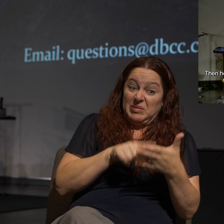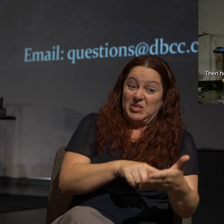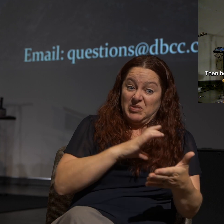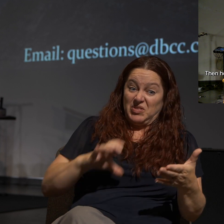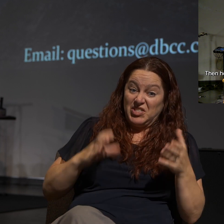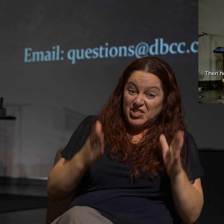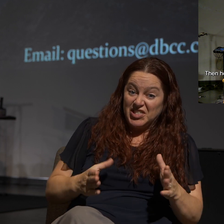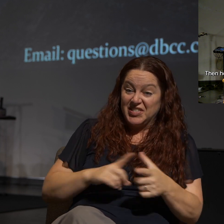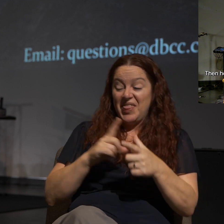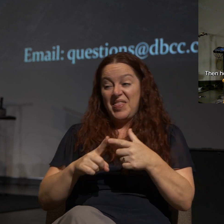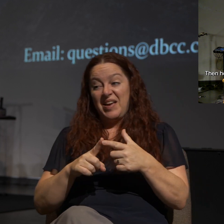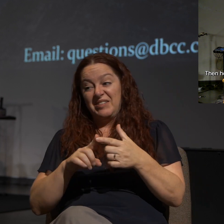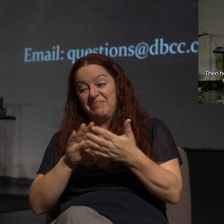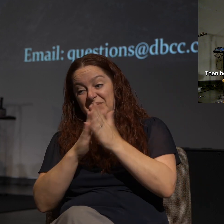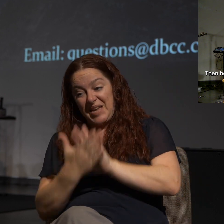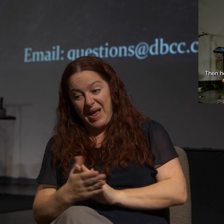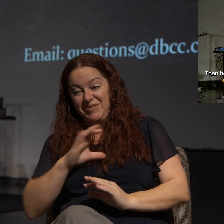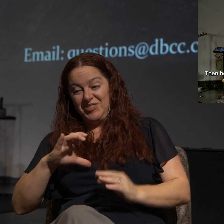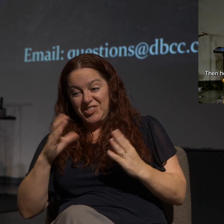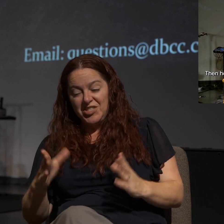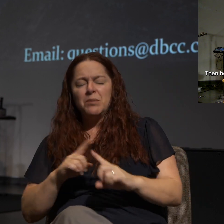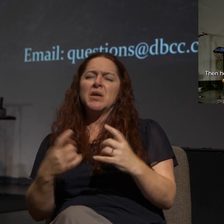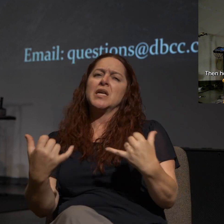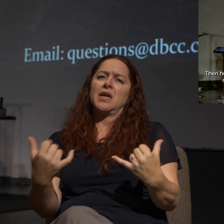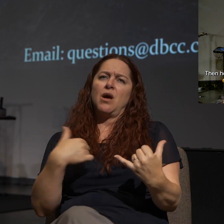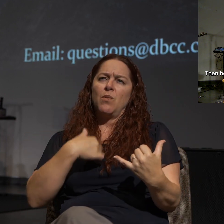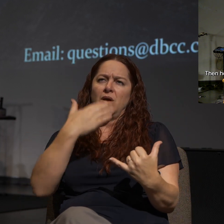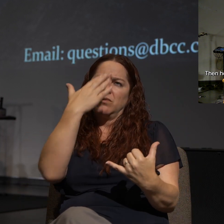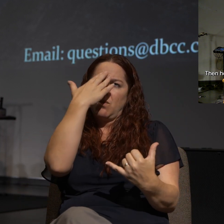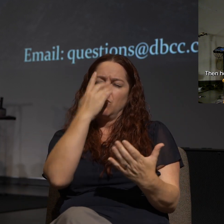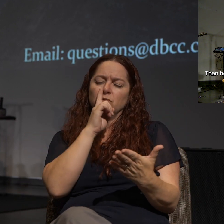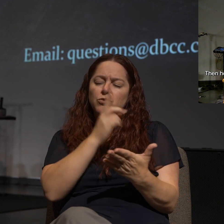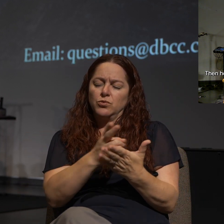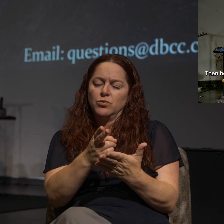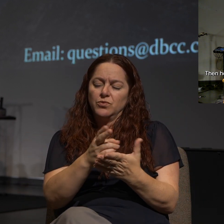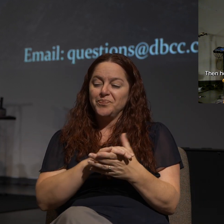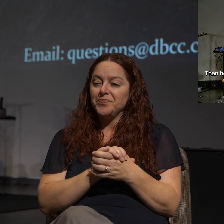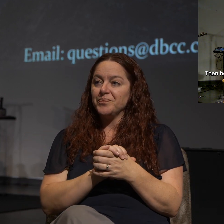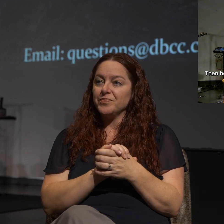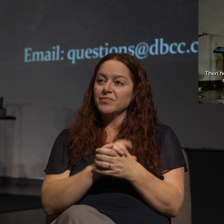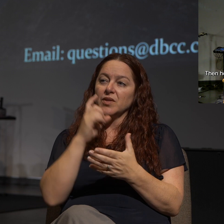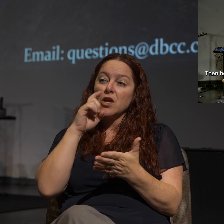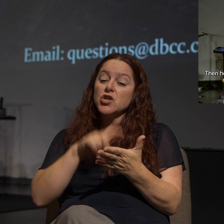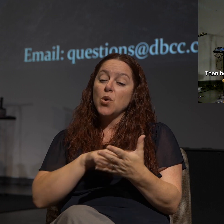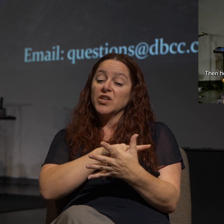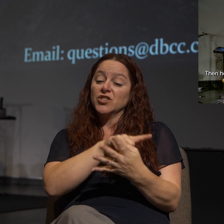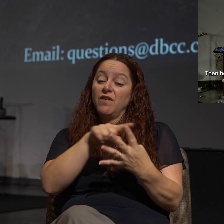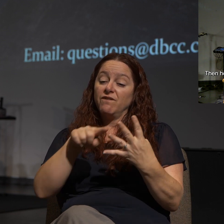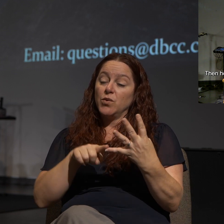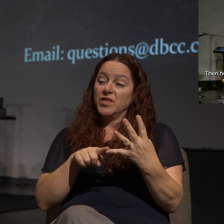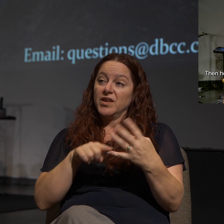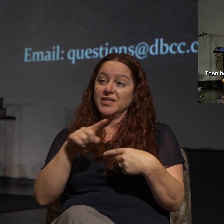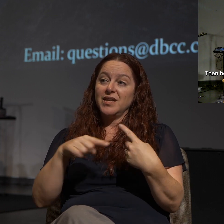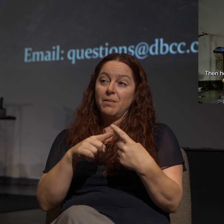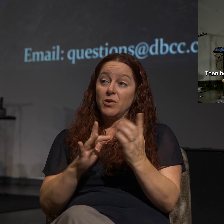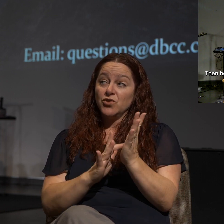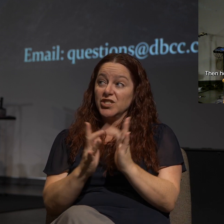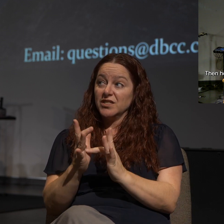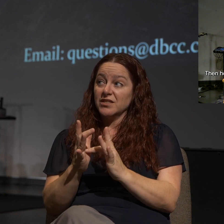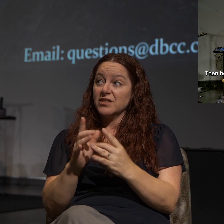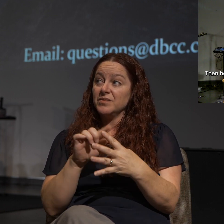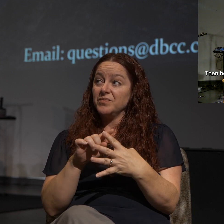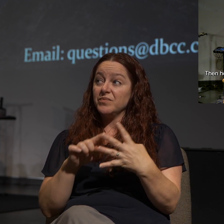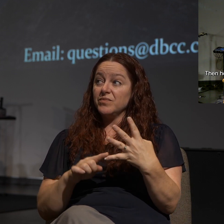one. But at least I now know the truth. Did you notice the four things that Paul said about Jesus in that passage?